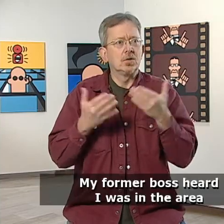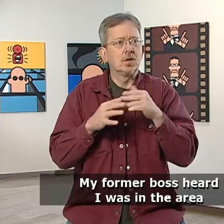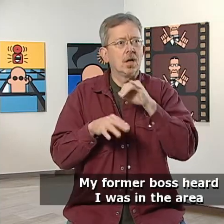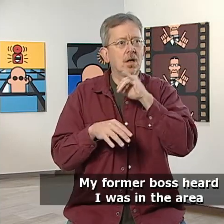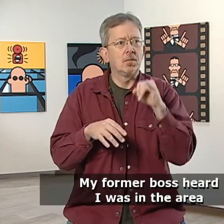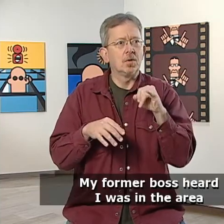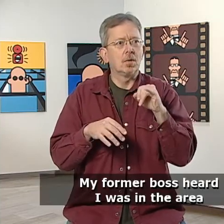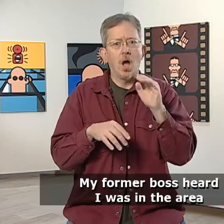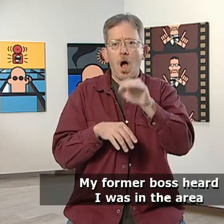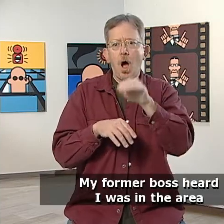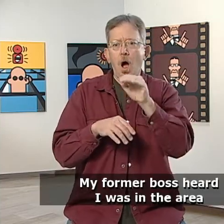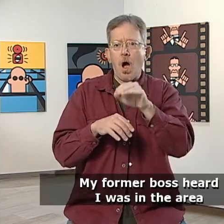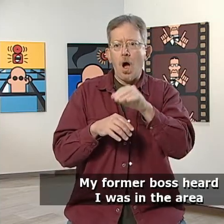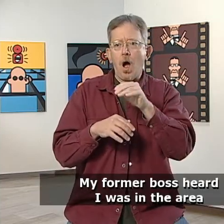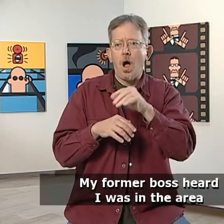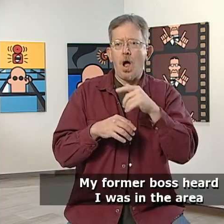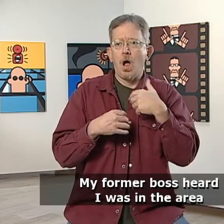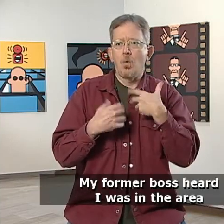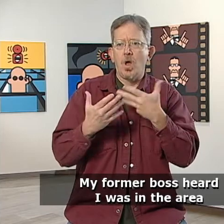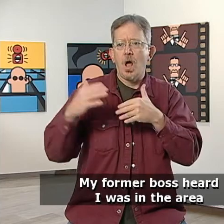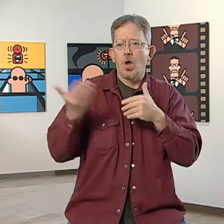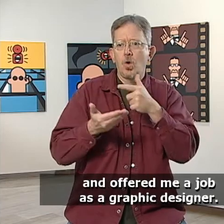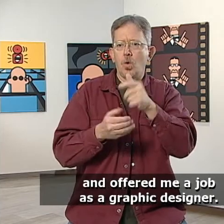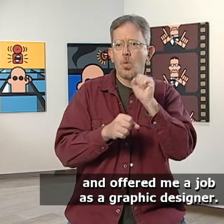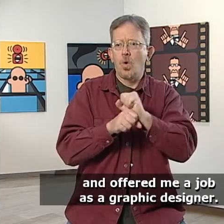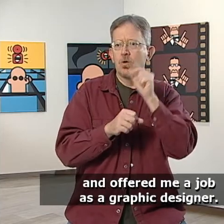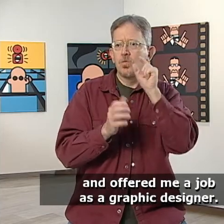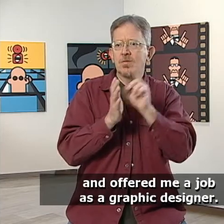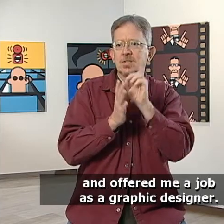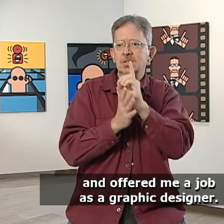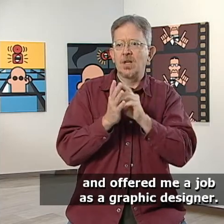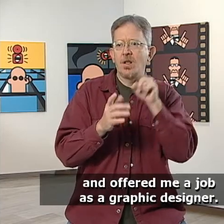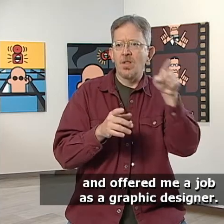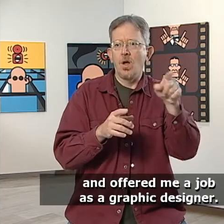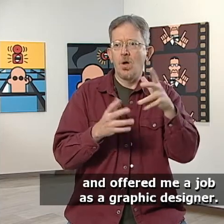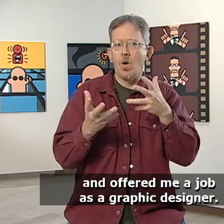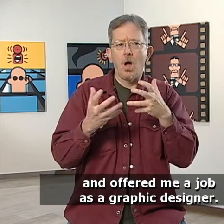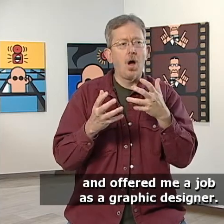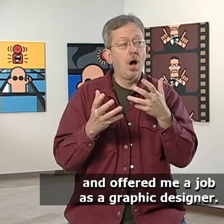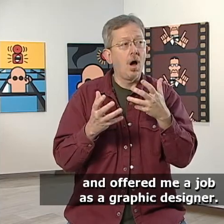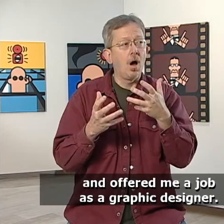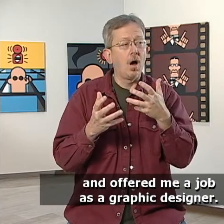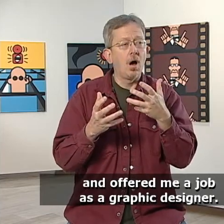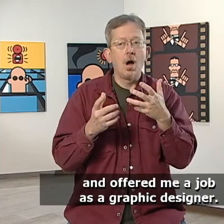My former boss heard I was in the area and offered me a job as a graphic designer.